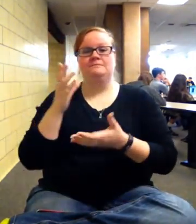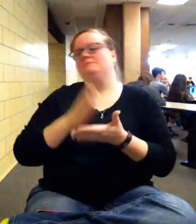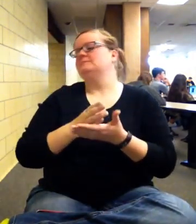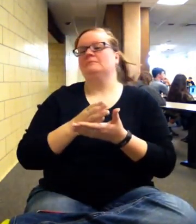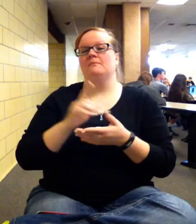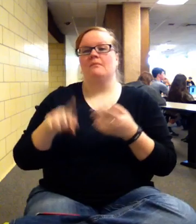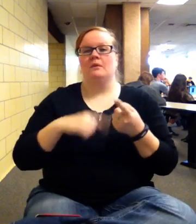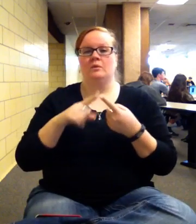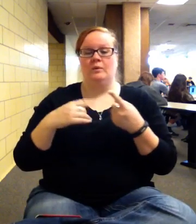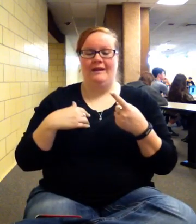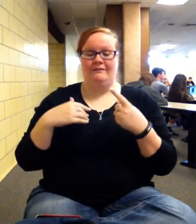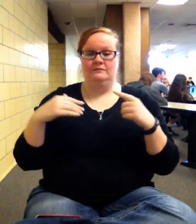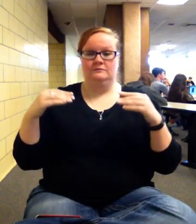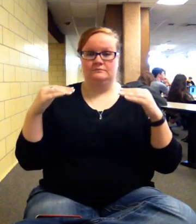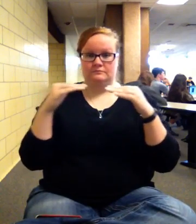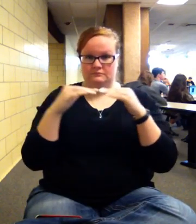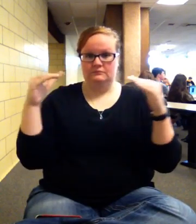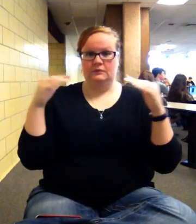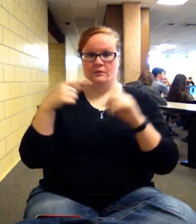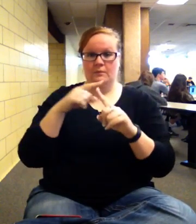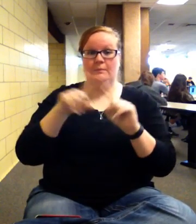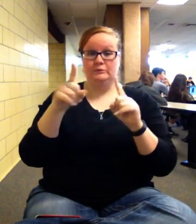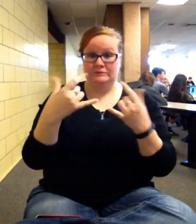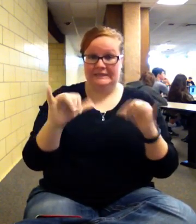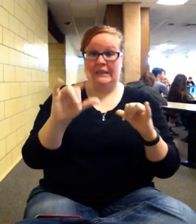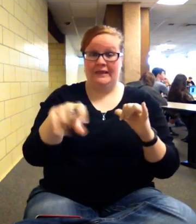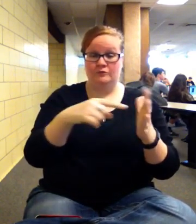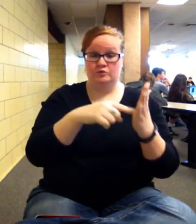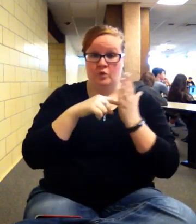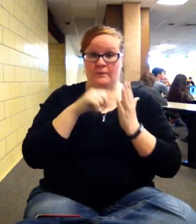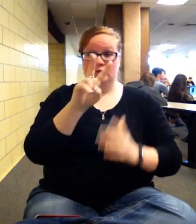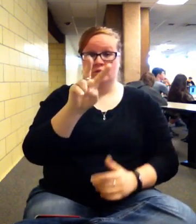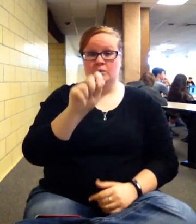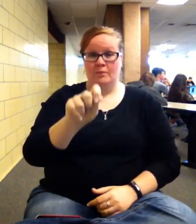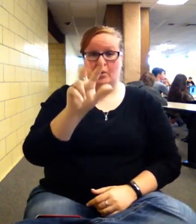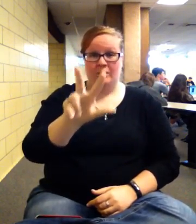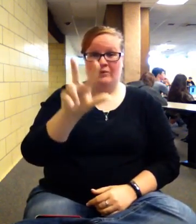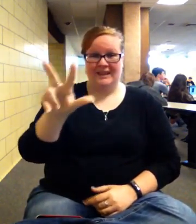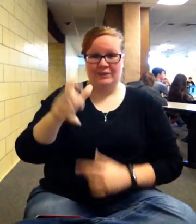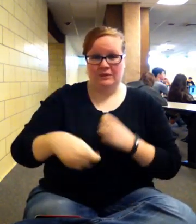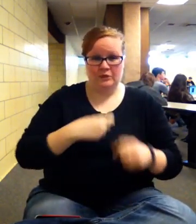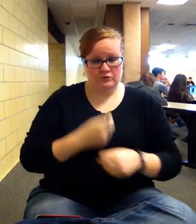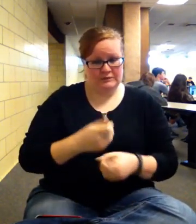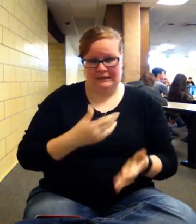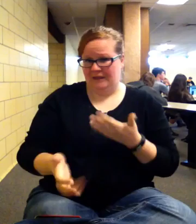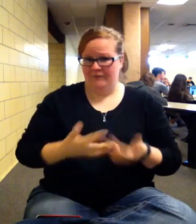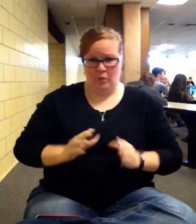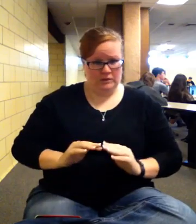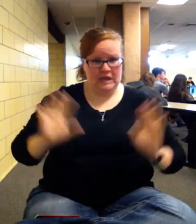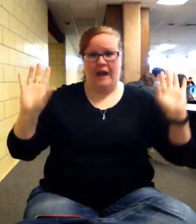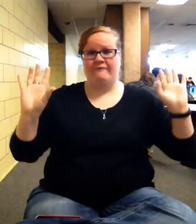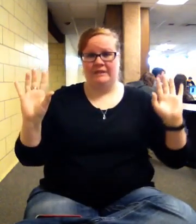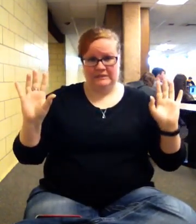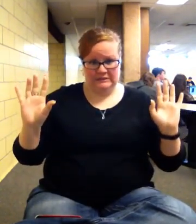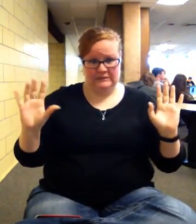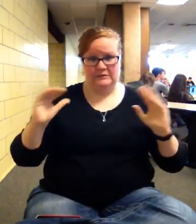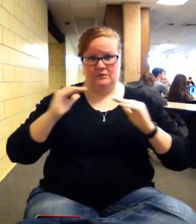It'll save you some time. But you still have to show me the 2.33 years, even though it's quite evident that it was less than four years.